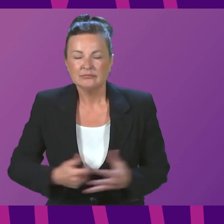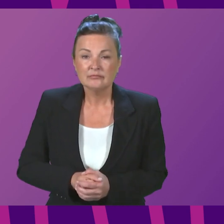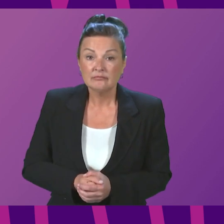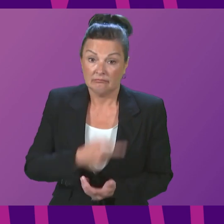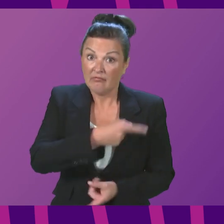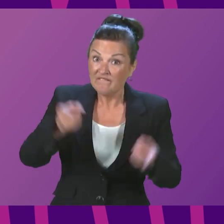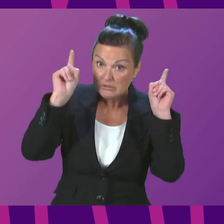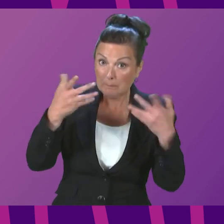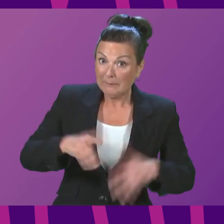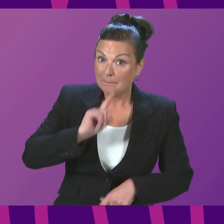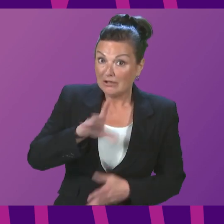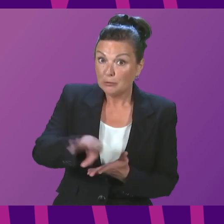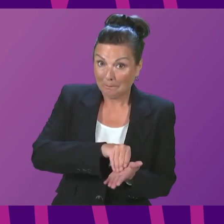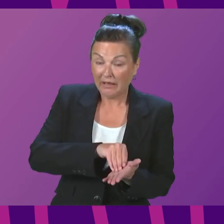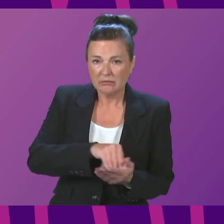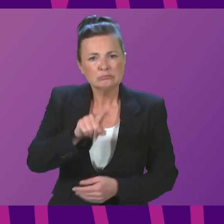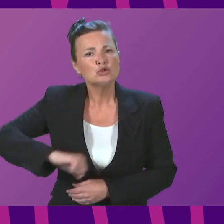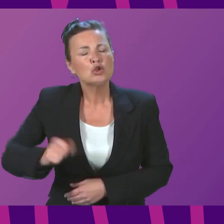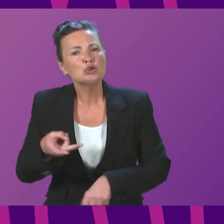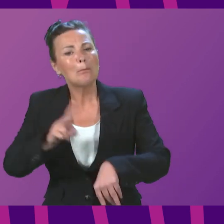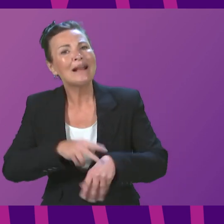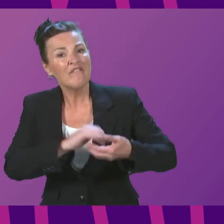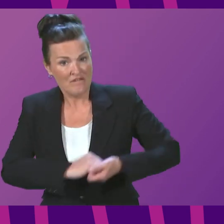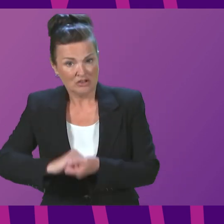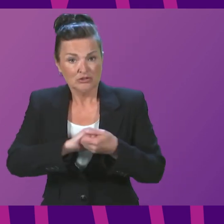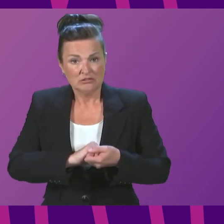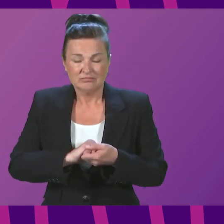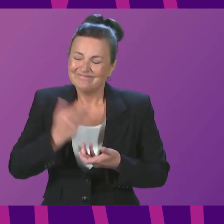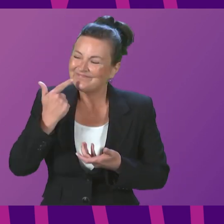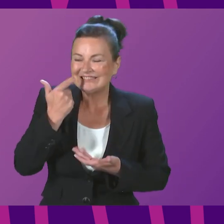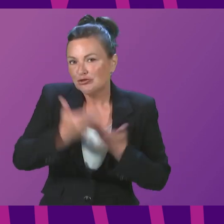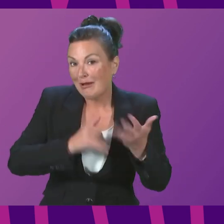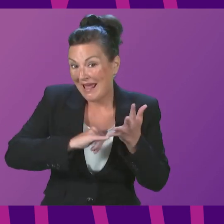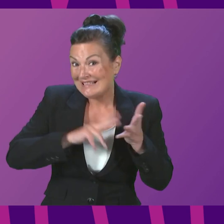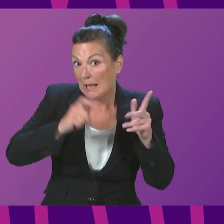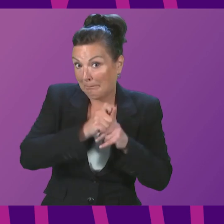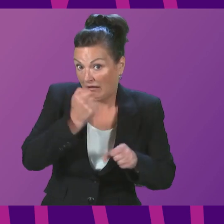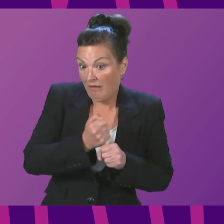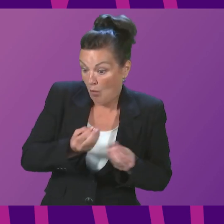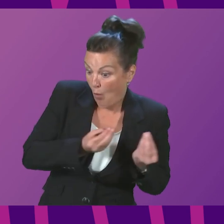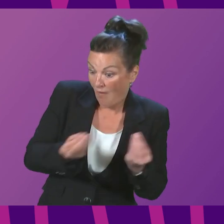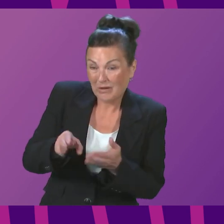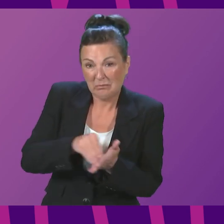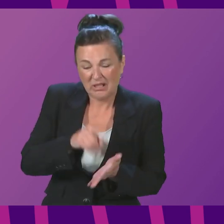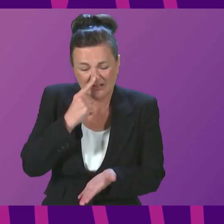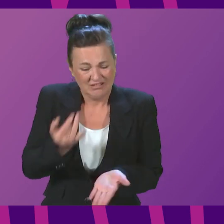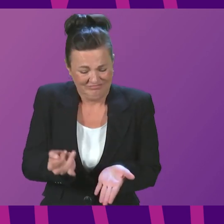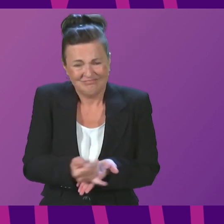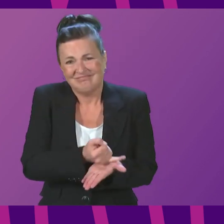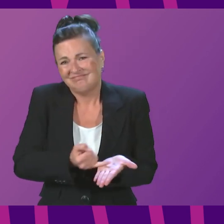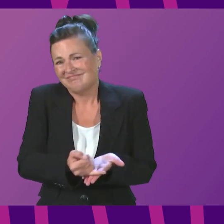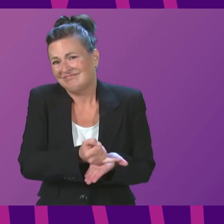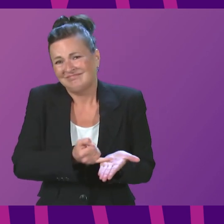mentioned pay. The Scottish Police Federation described the SNP government's latest pay offer as derisory.